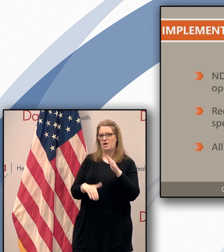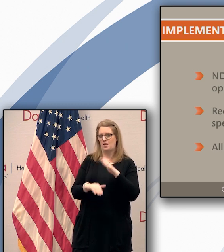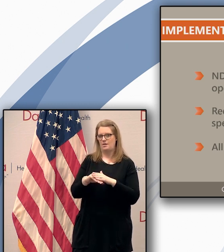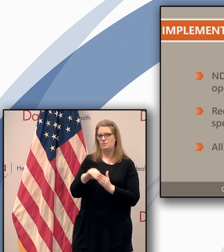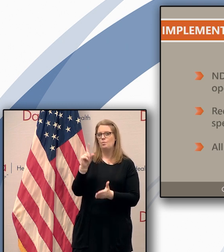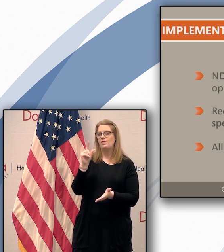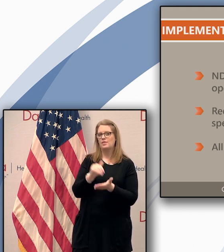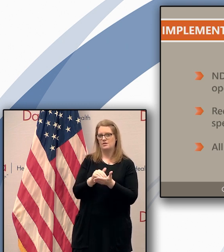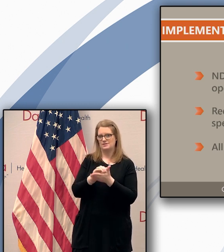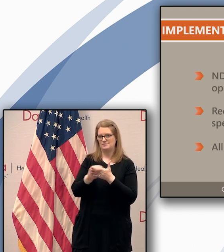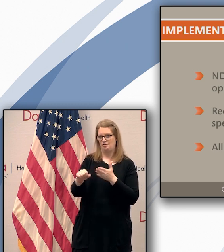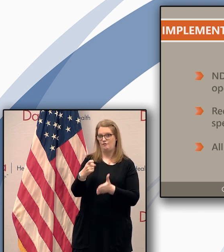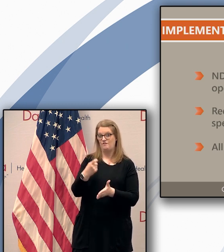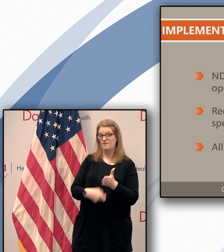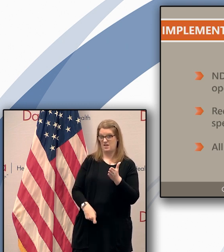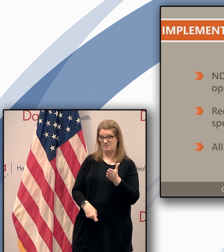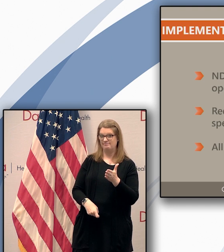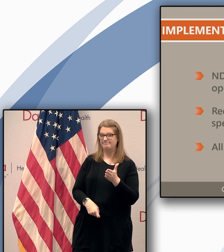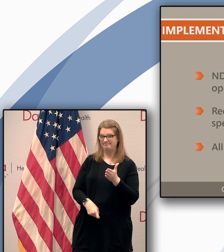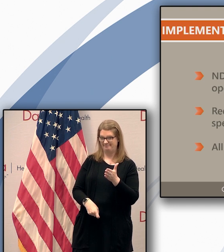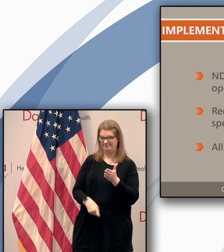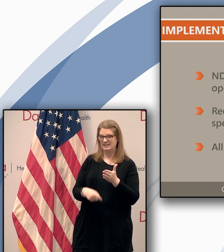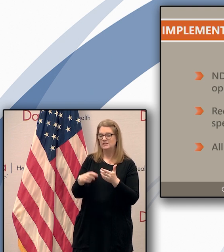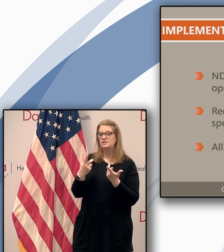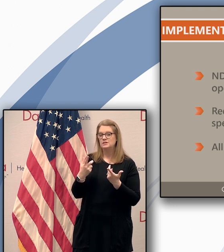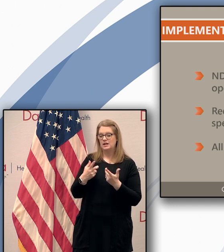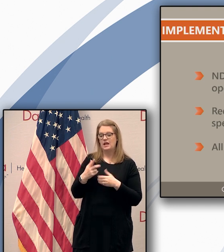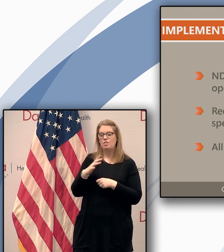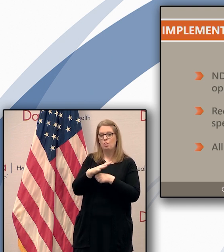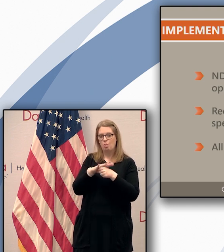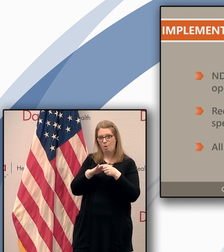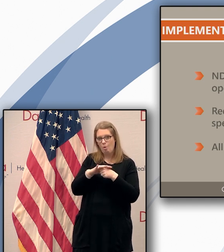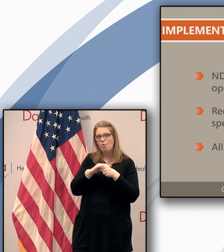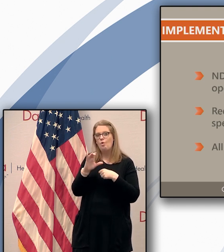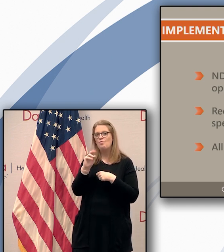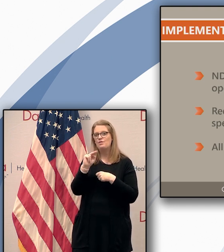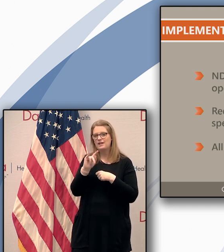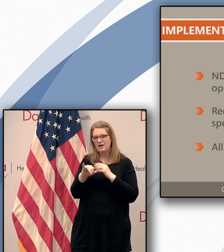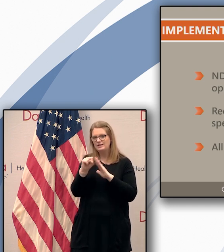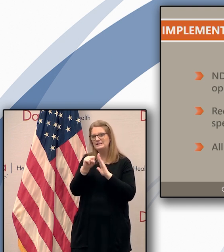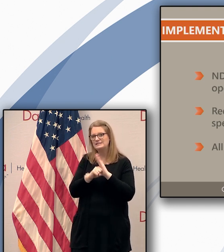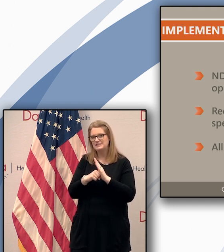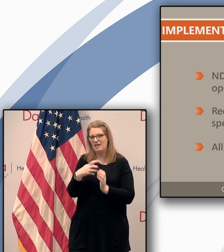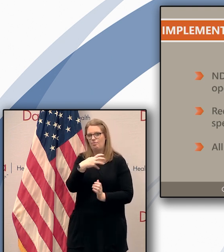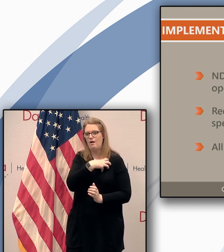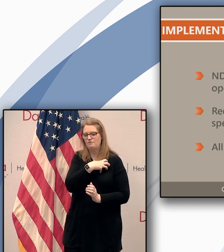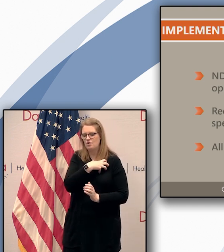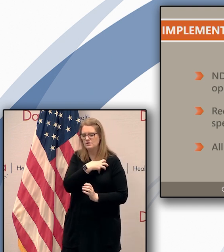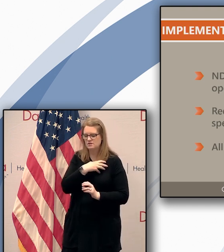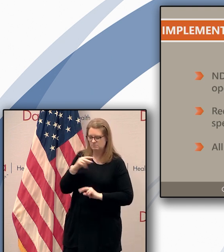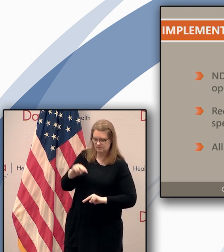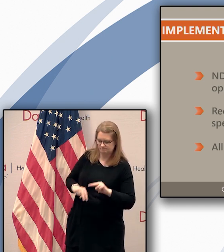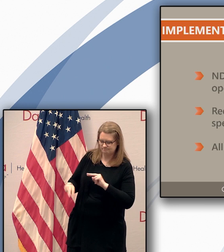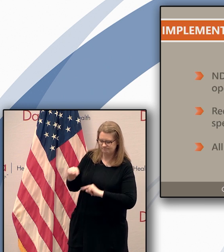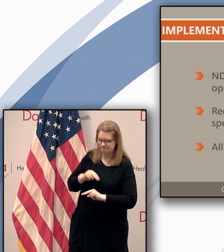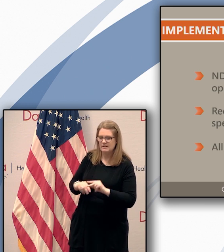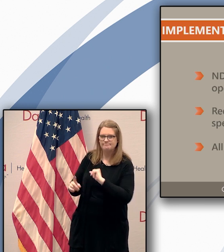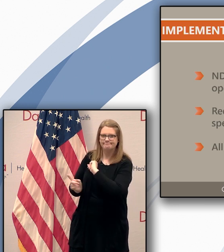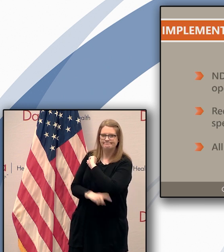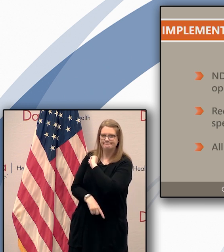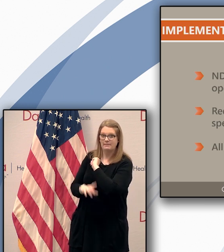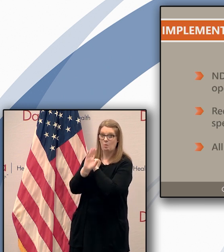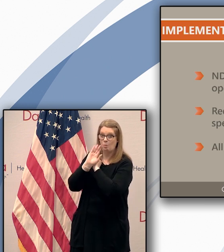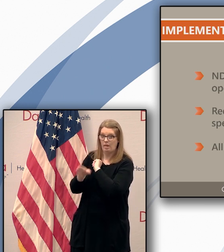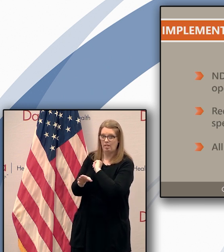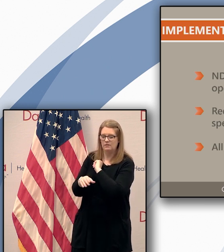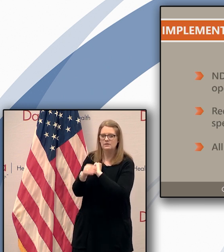and the uh local county or state law enforcement wherever is appropriate would be the ones enforcing that but again we're